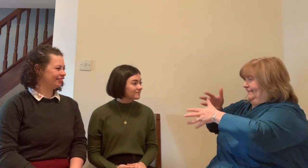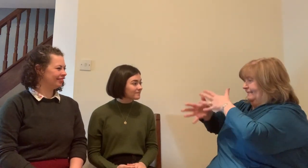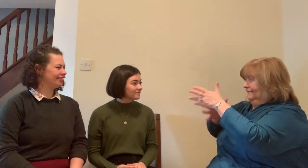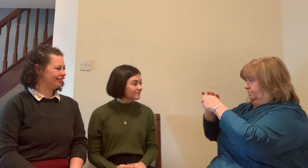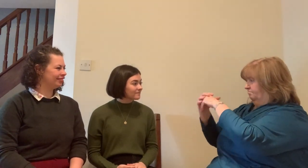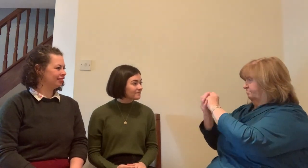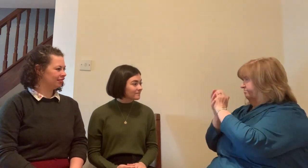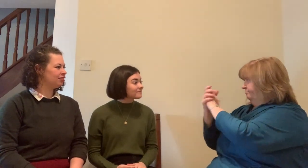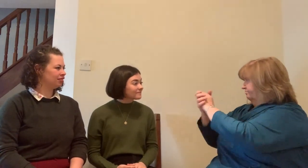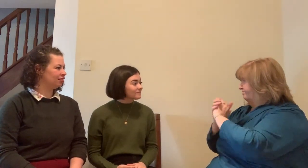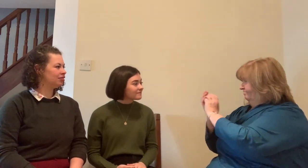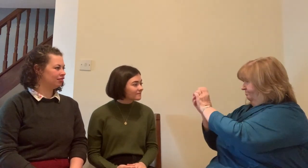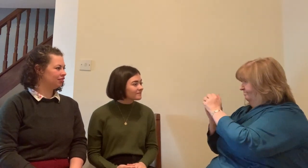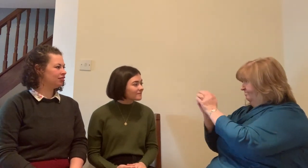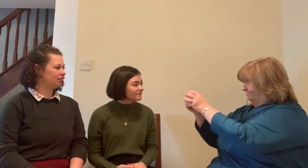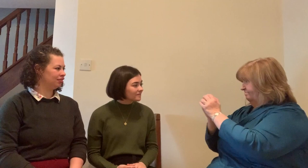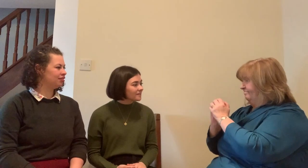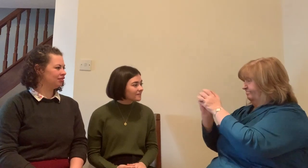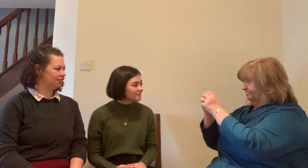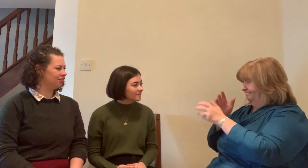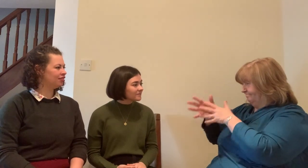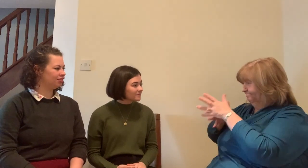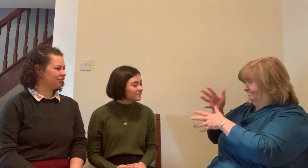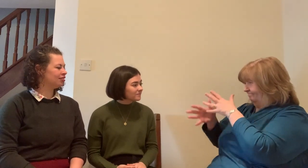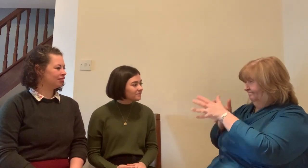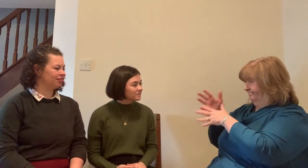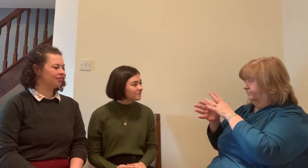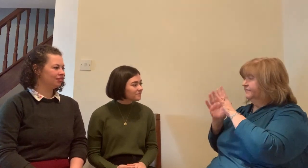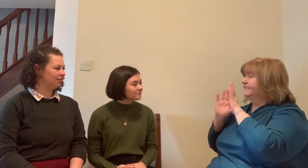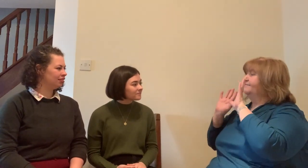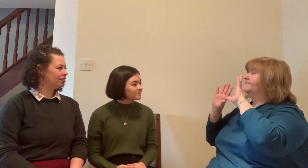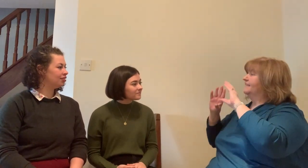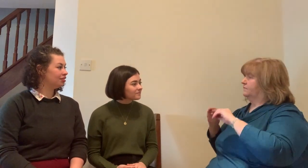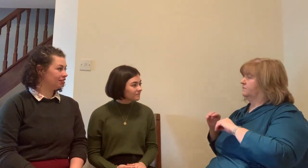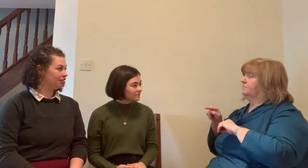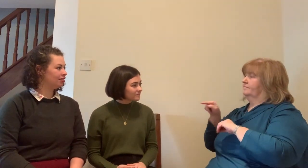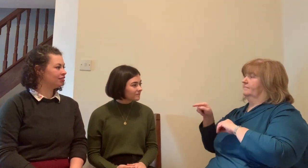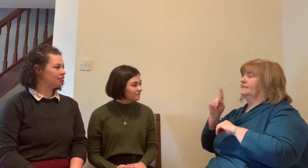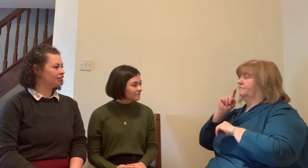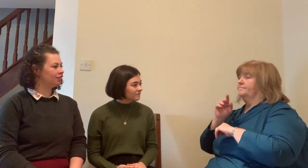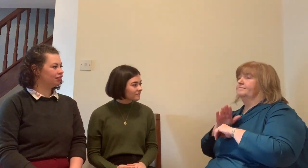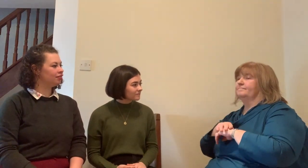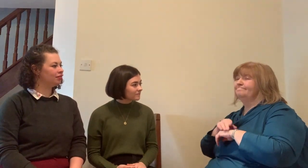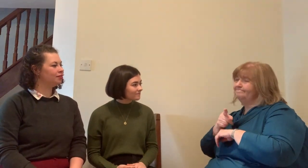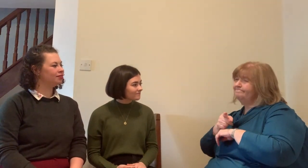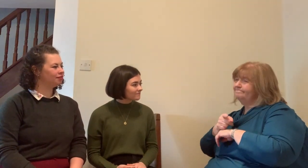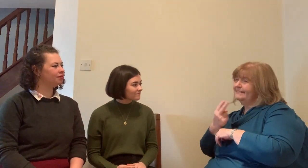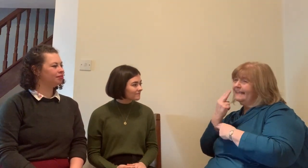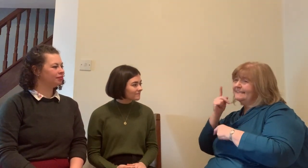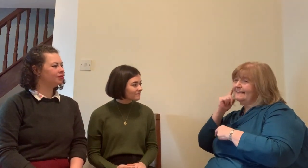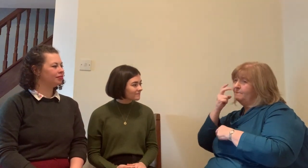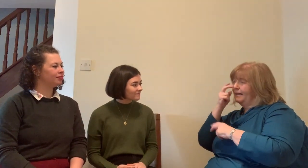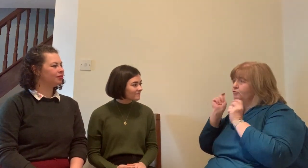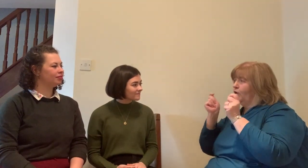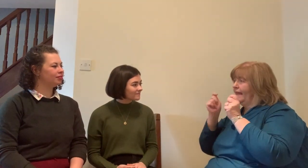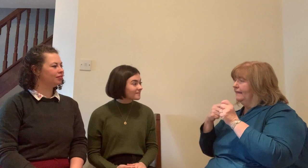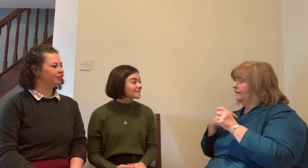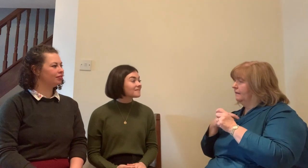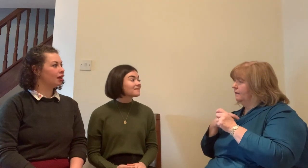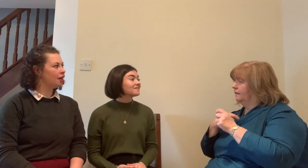those specialized skills that we talk about like deaf interpreting there's definitely the need to further training there to make sure you absolutely need it and again I have mentioned